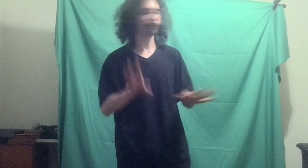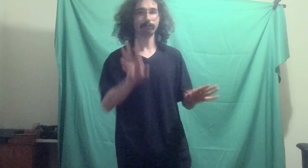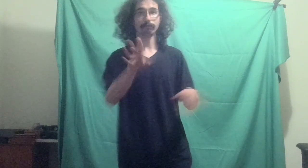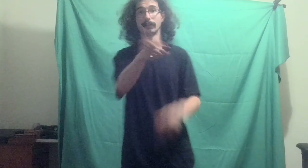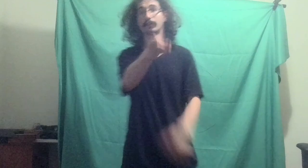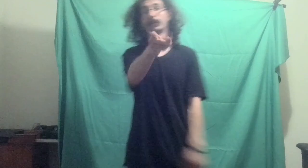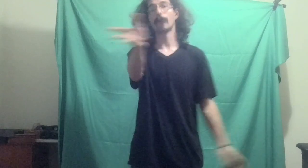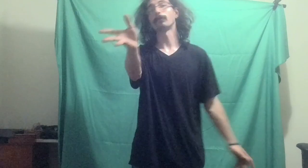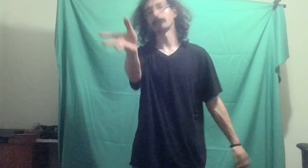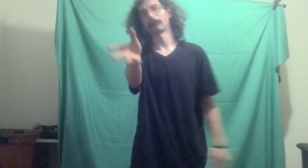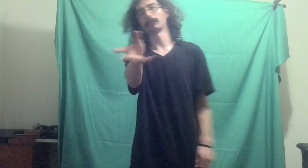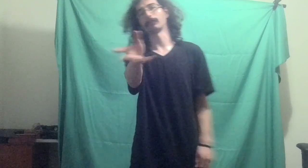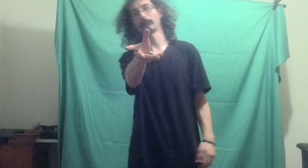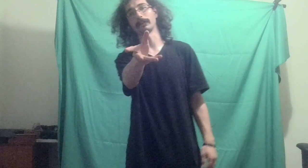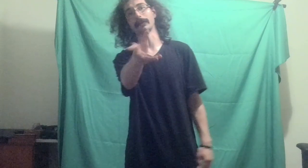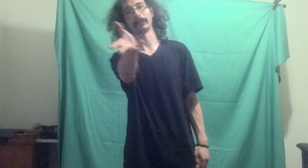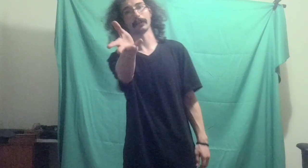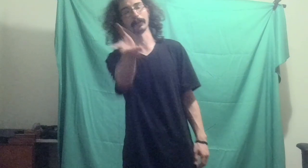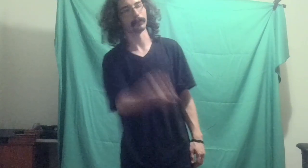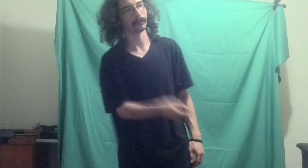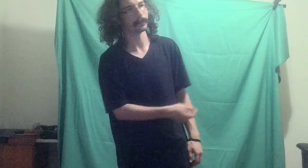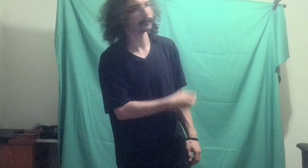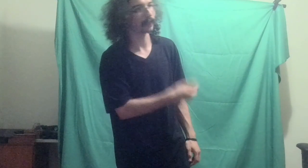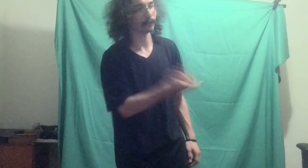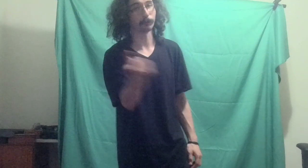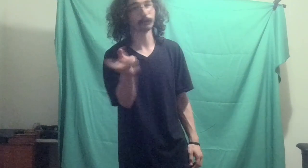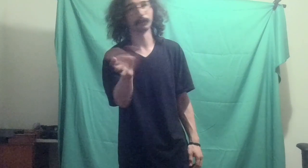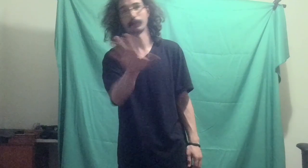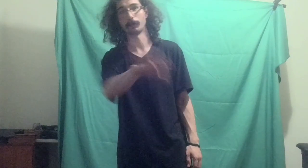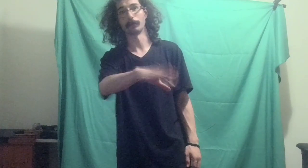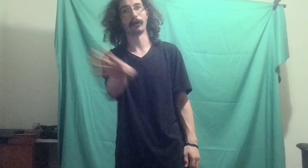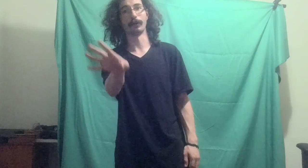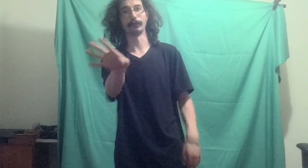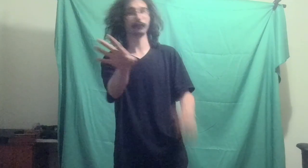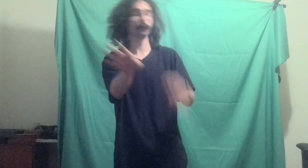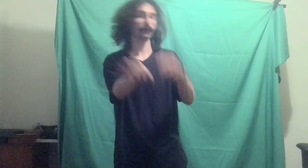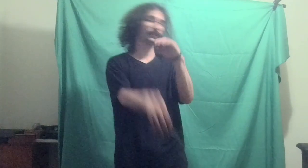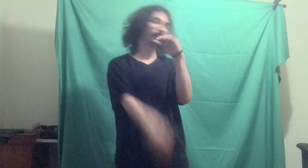See, now I'm getting satirited again. Thank you very much. I told you this is going be raw, unscripted.